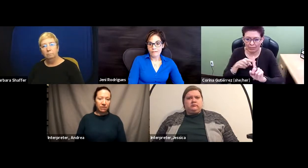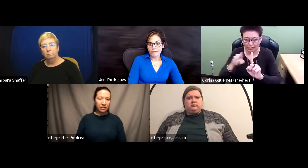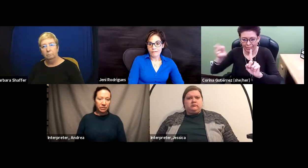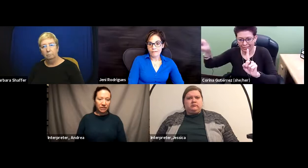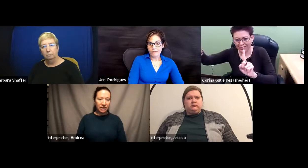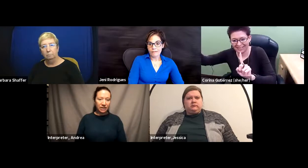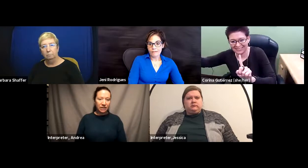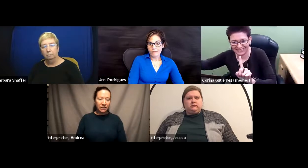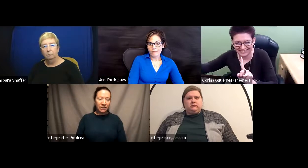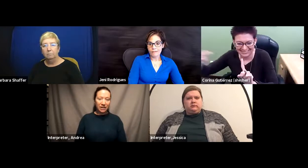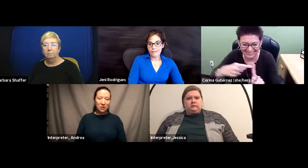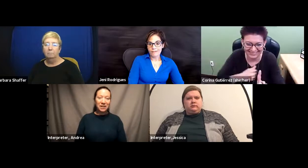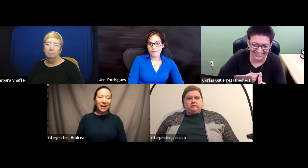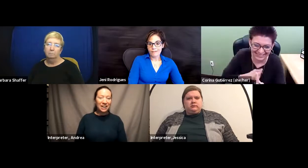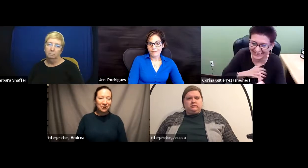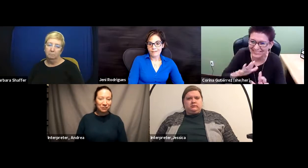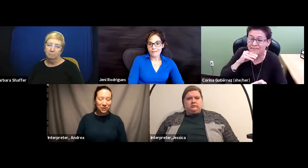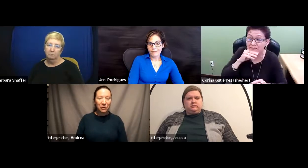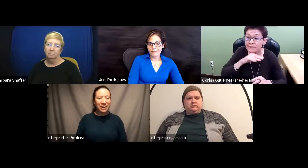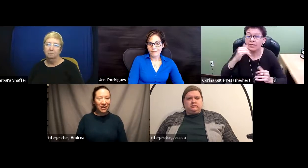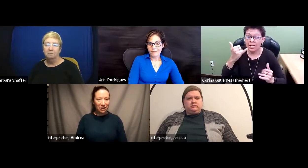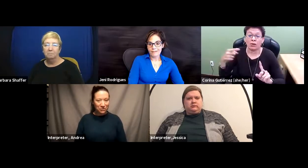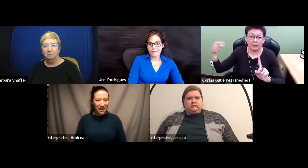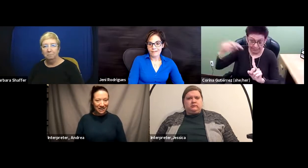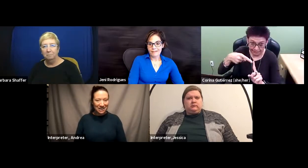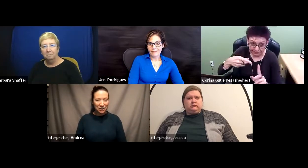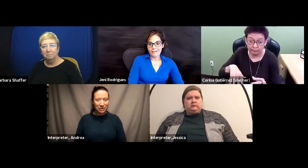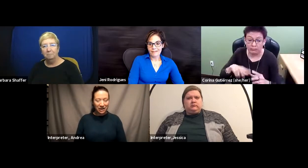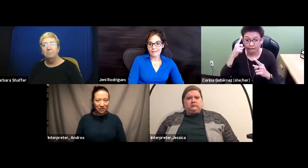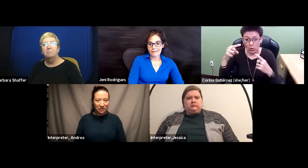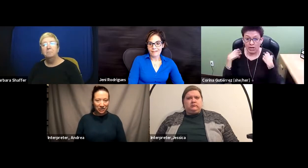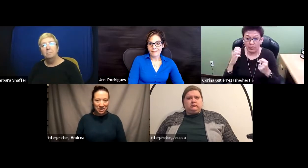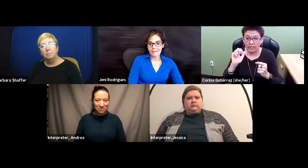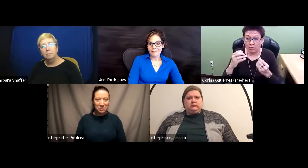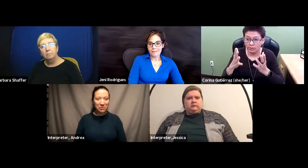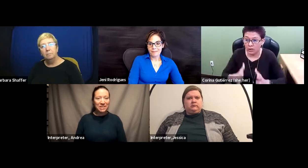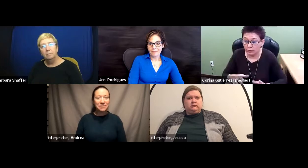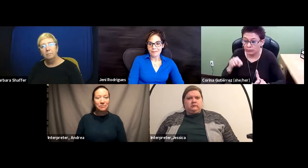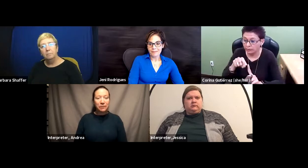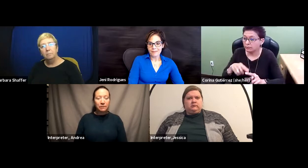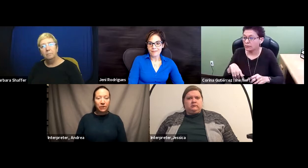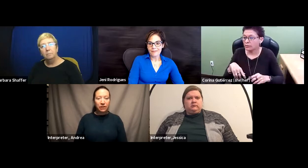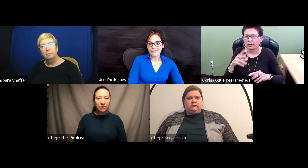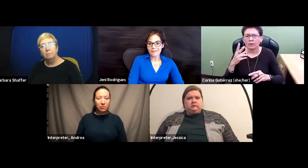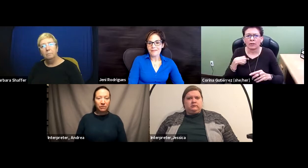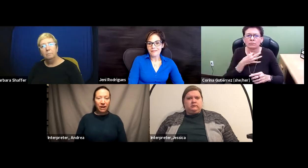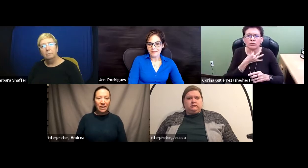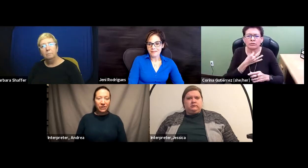availability. And I know I'm kind of going off track here, but I will make my point. For healthcare providers,